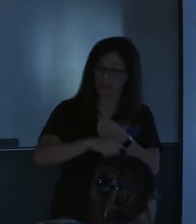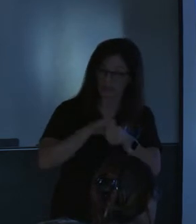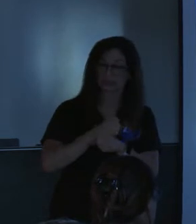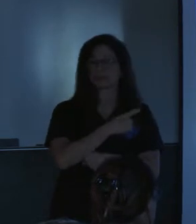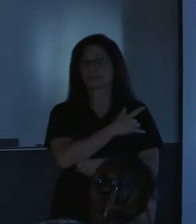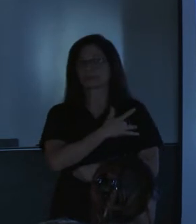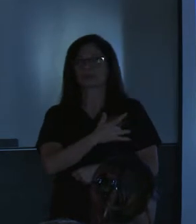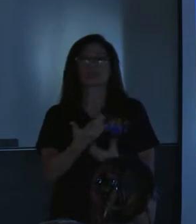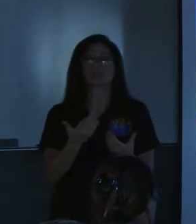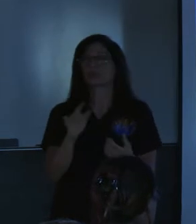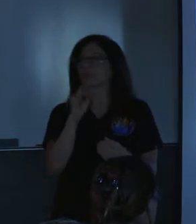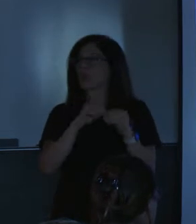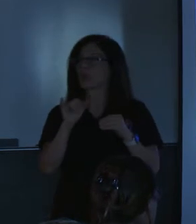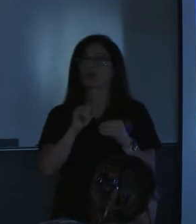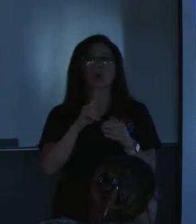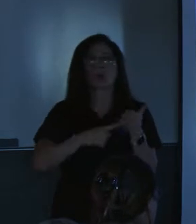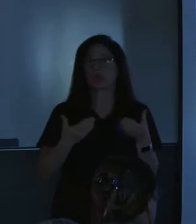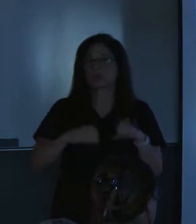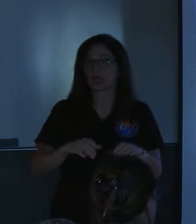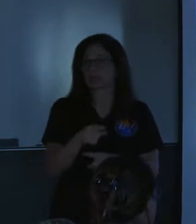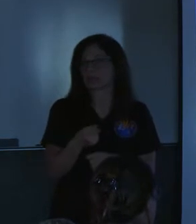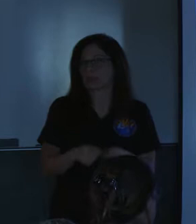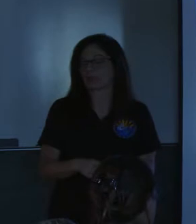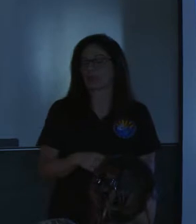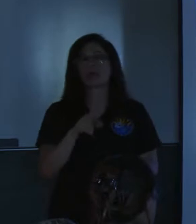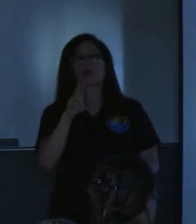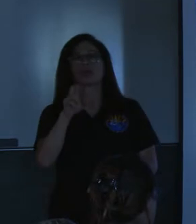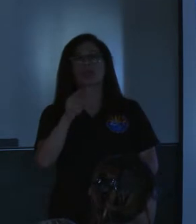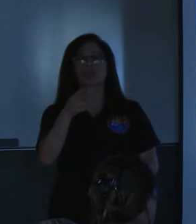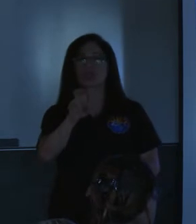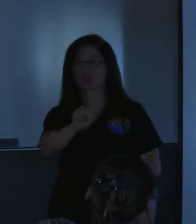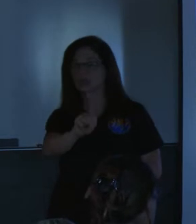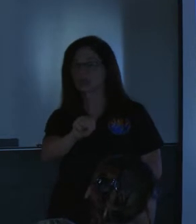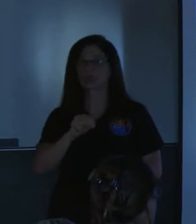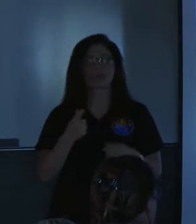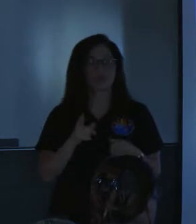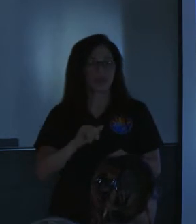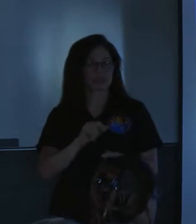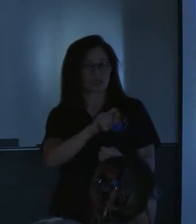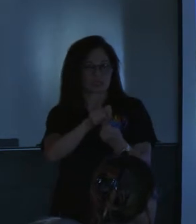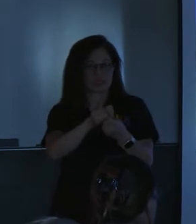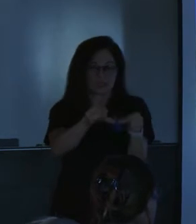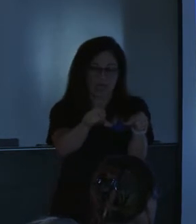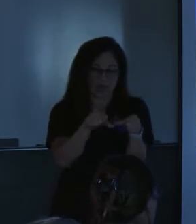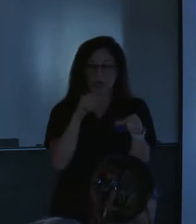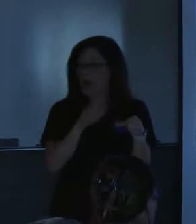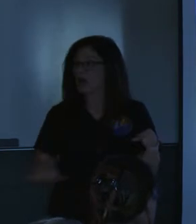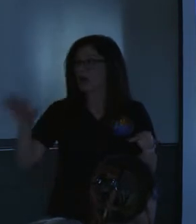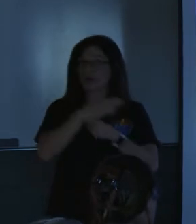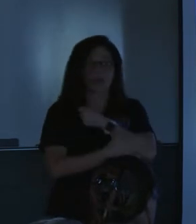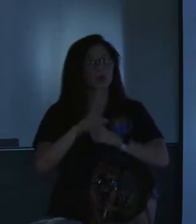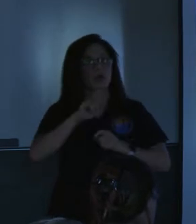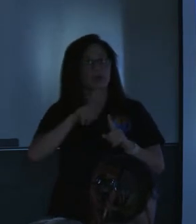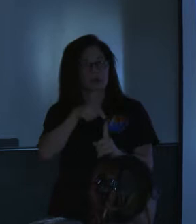as the chance or the return interval of that rainfall rate at a specific point not anywhere in the county but